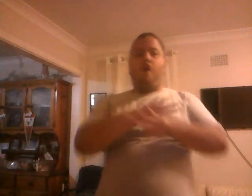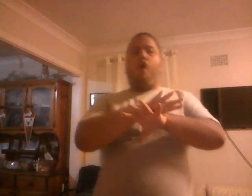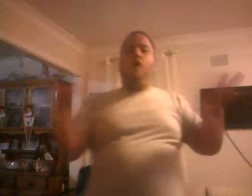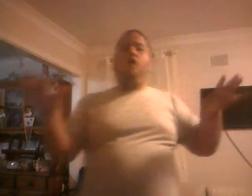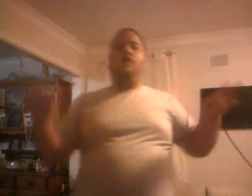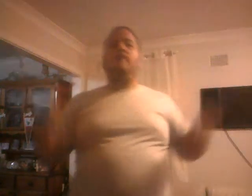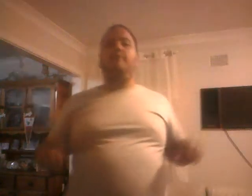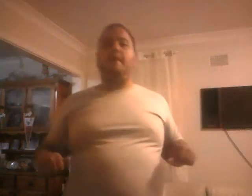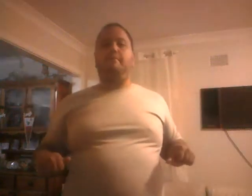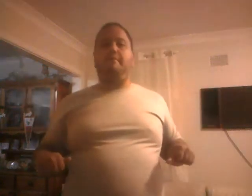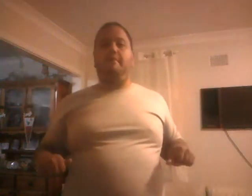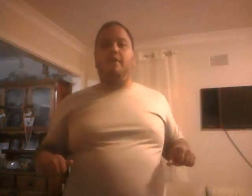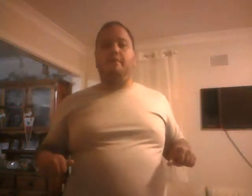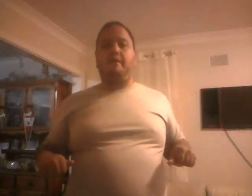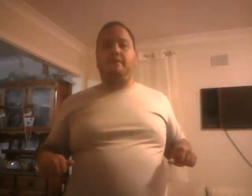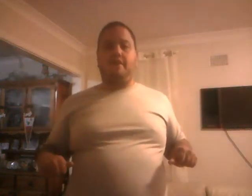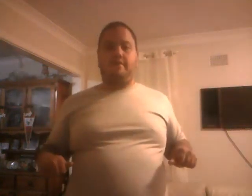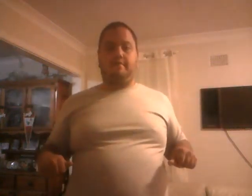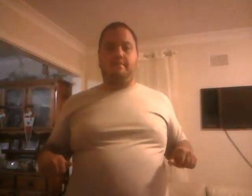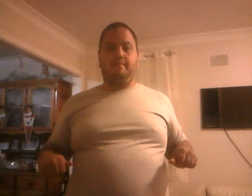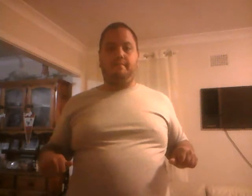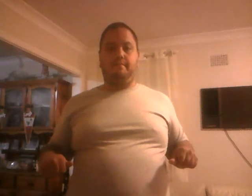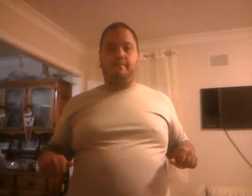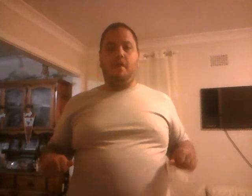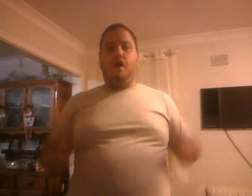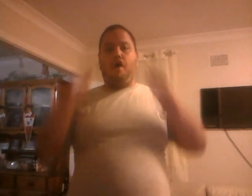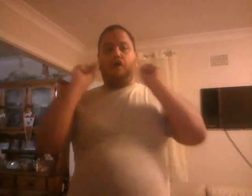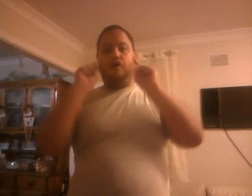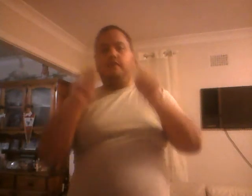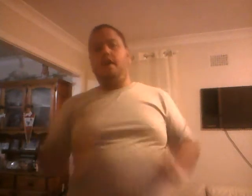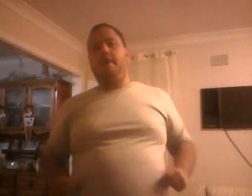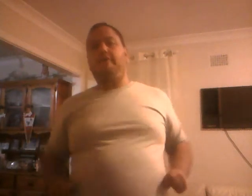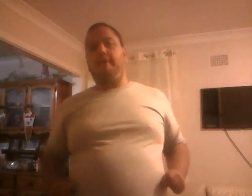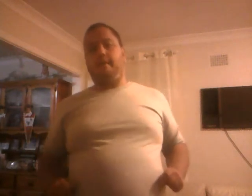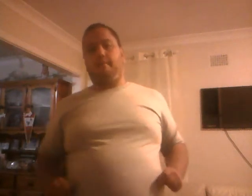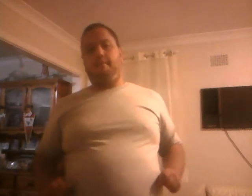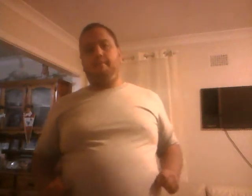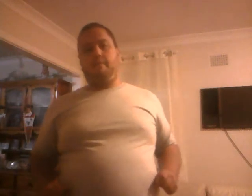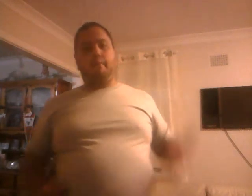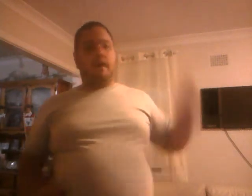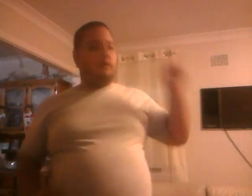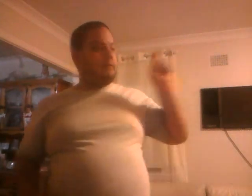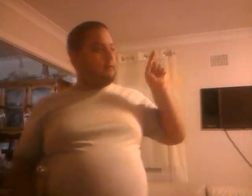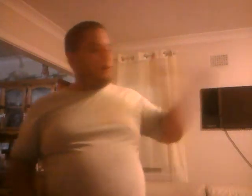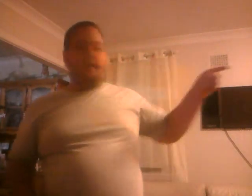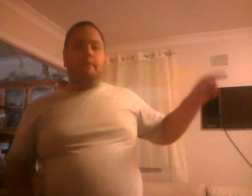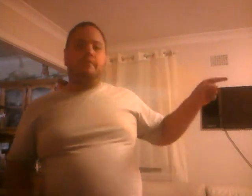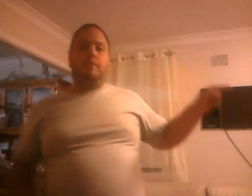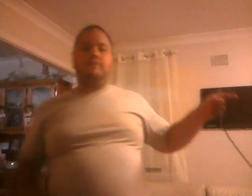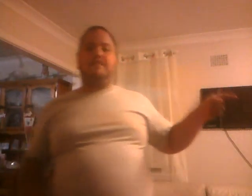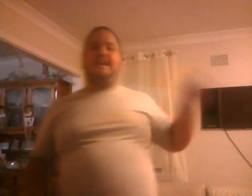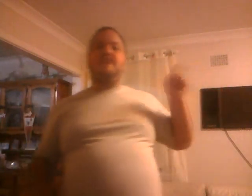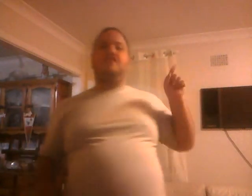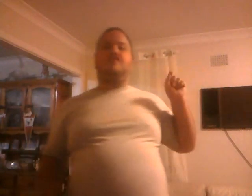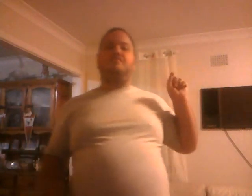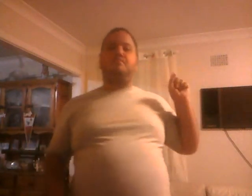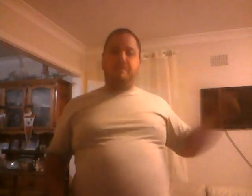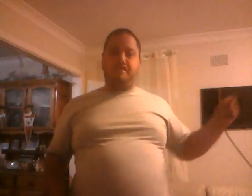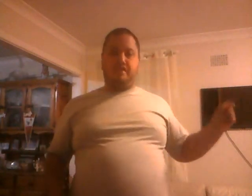all of my all my friends you've gone after them by putting Mr. Robinson in prison